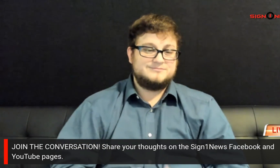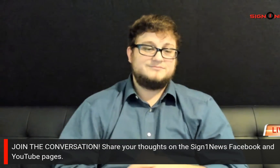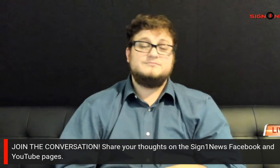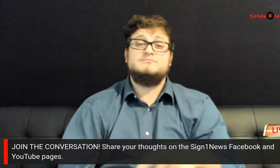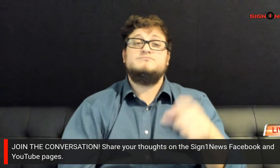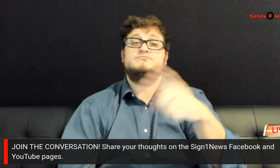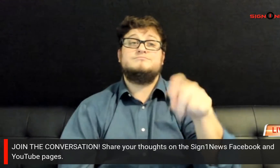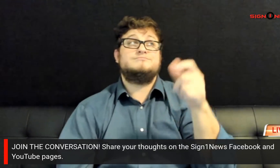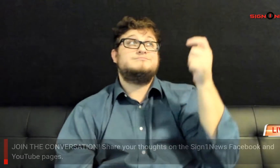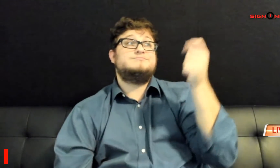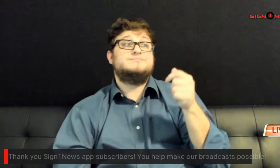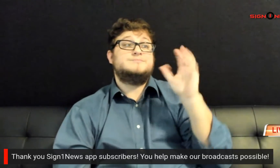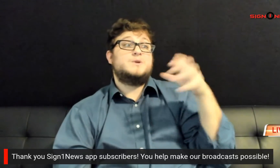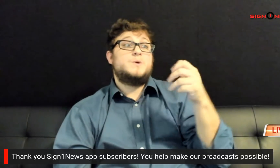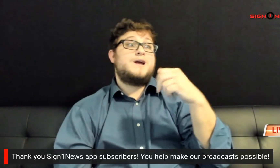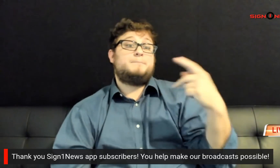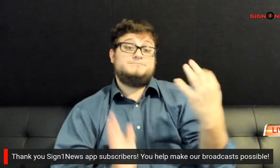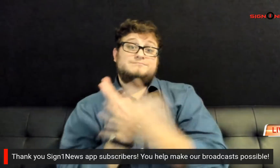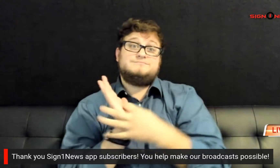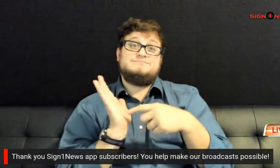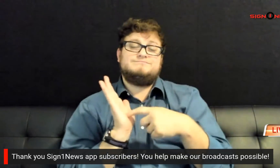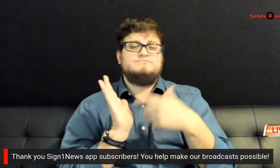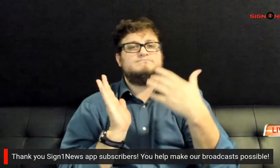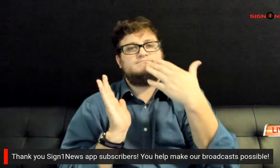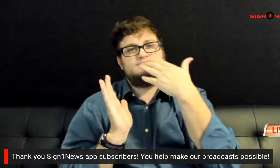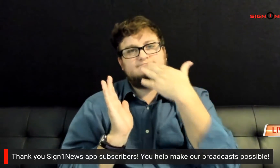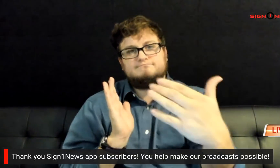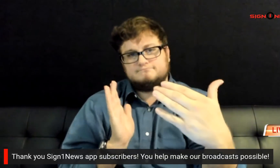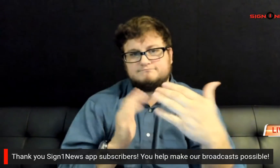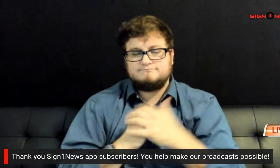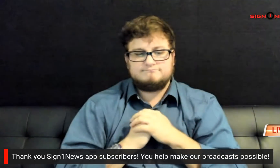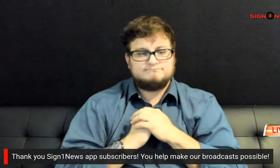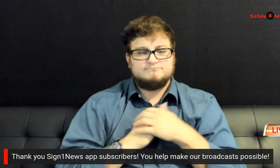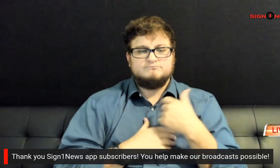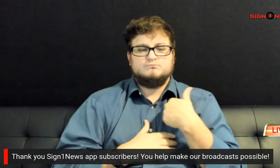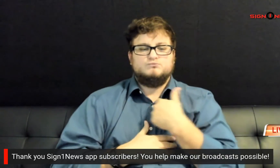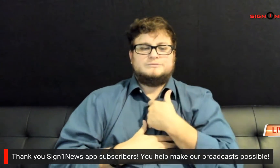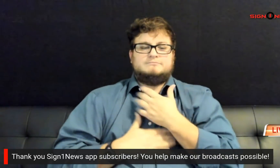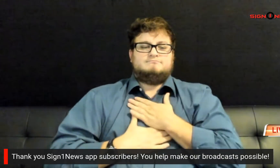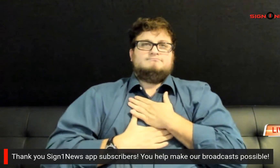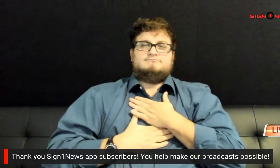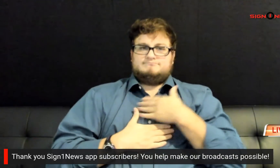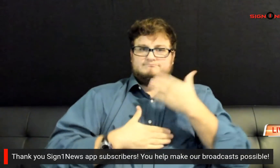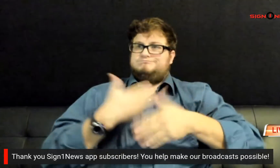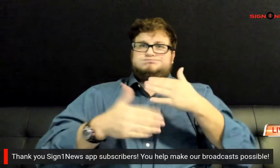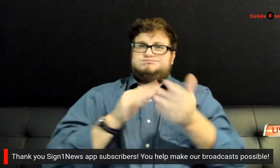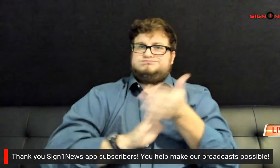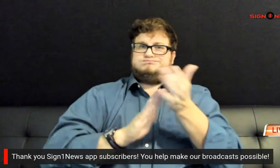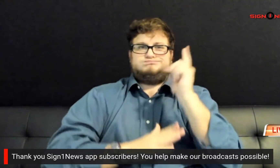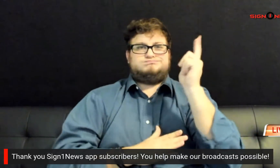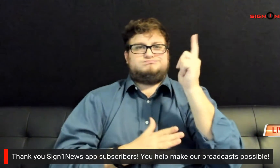And to all of our Sign One News app subscribers, a big thank you. You helped make this broadcast happen.